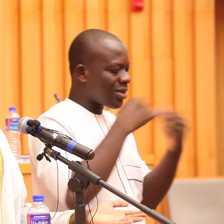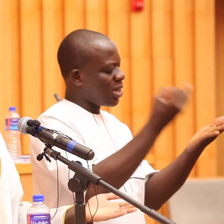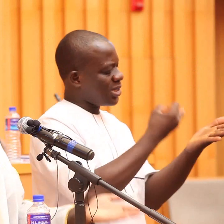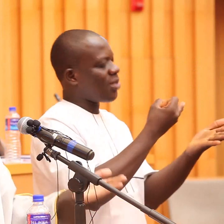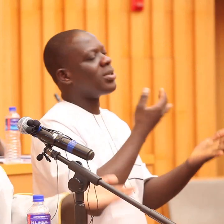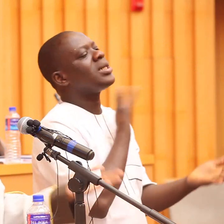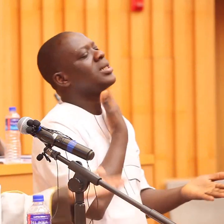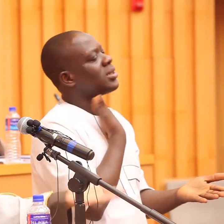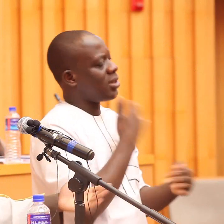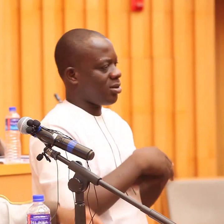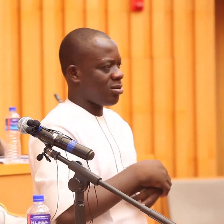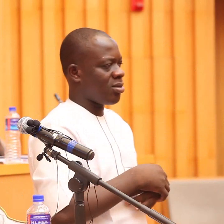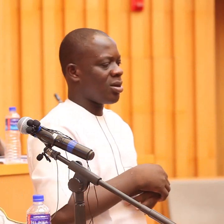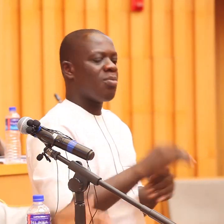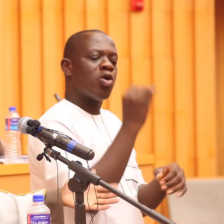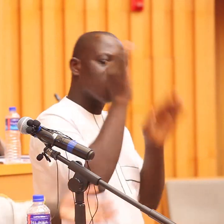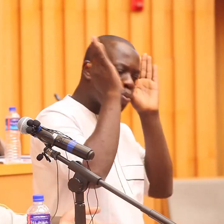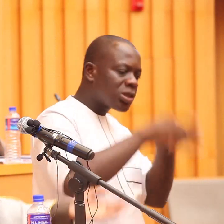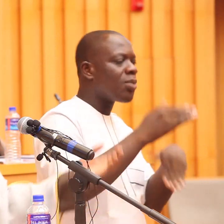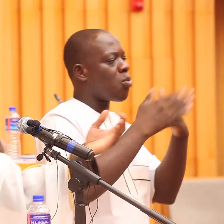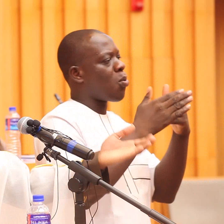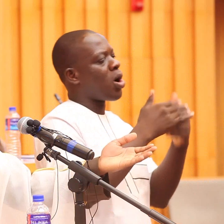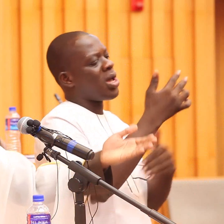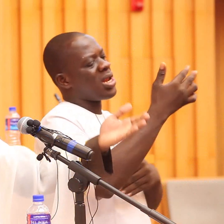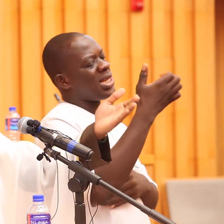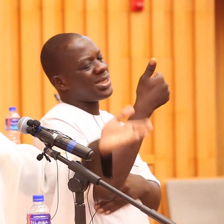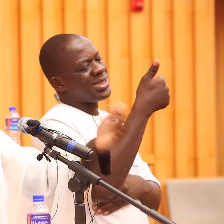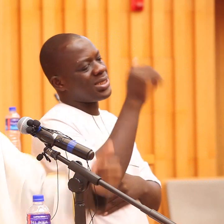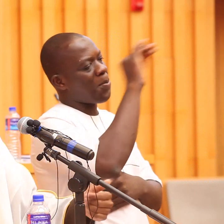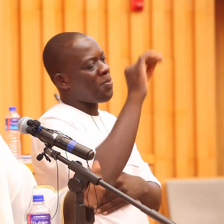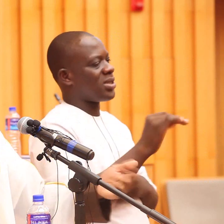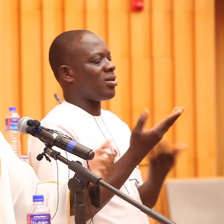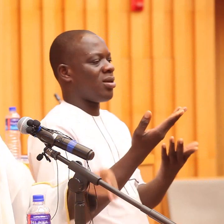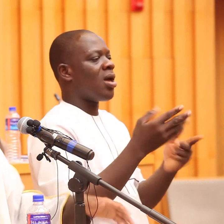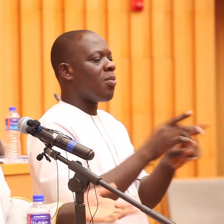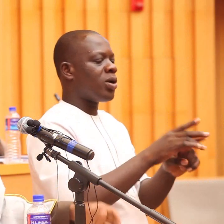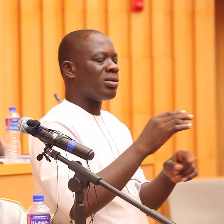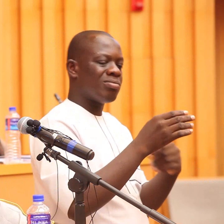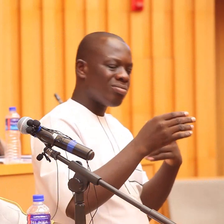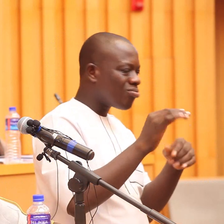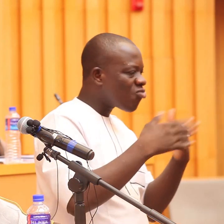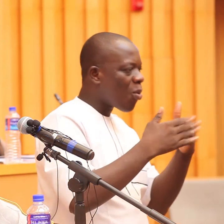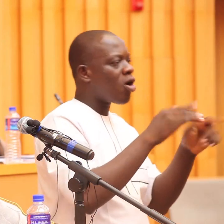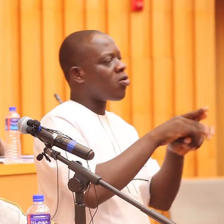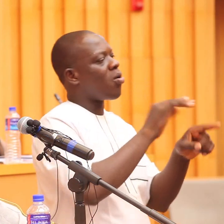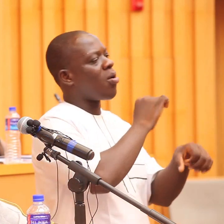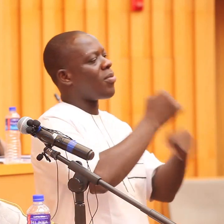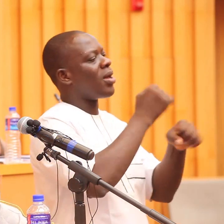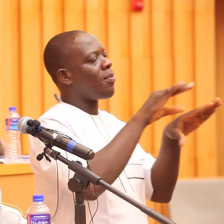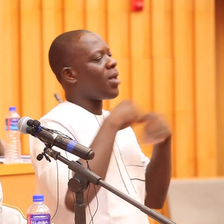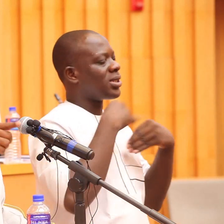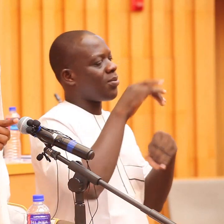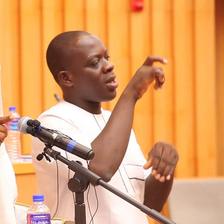96% muslim but it's very rare we make someone to accept the islamic religion because of what